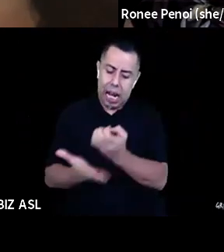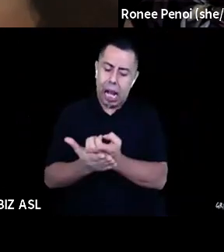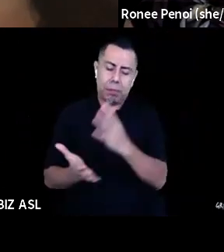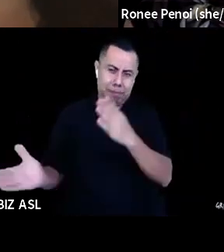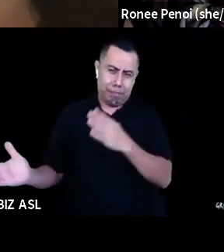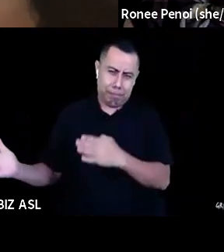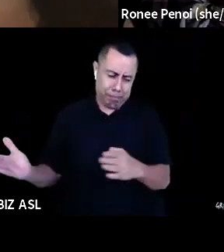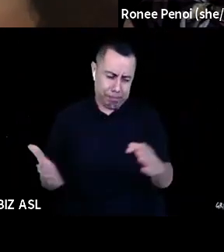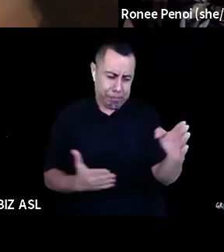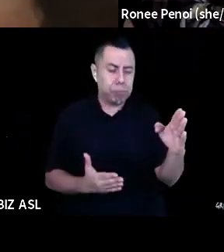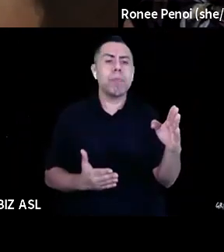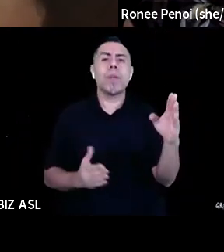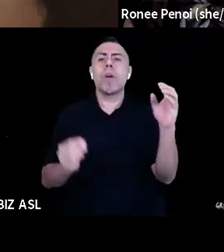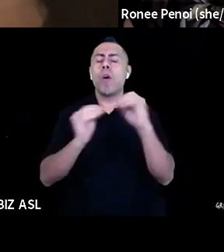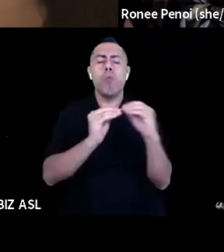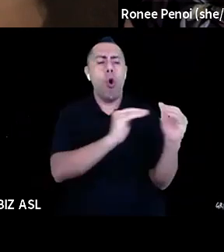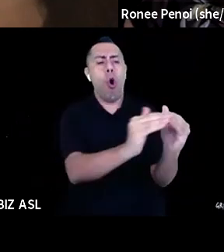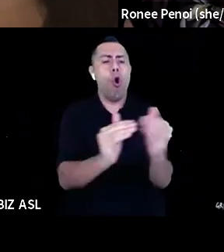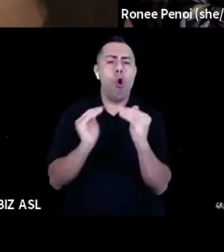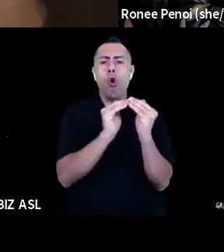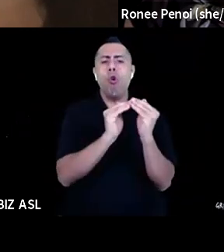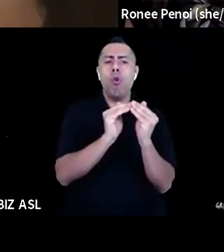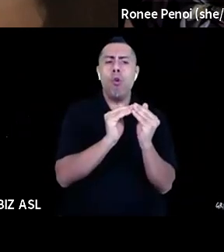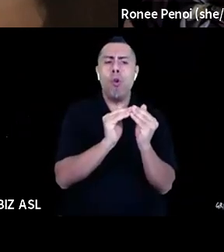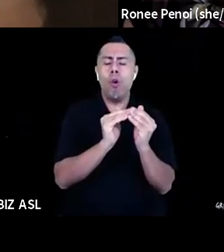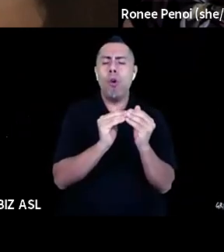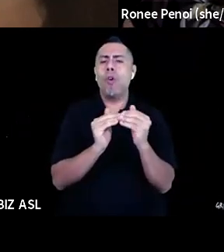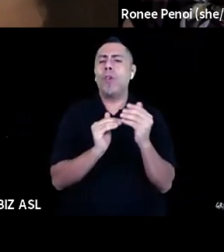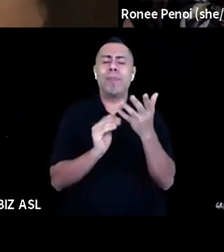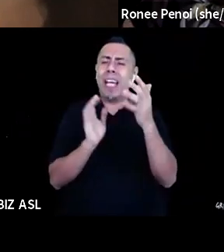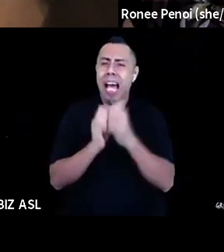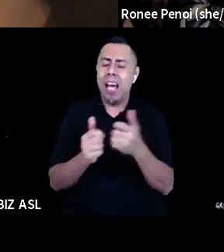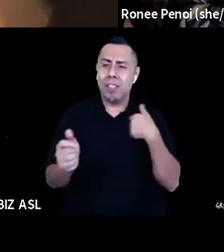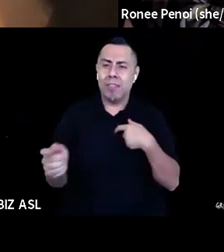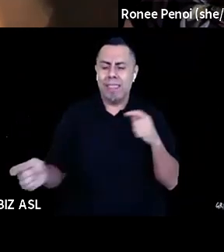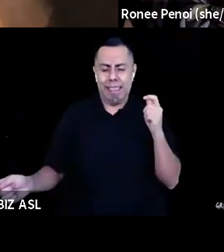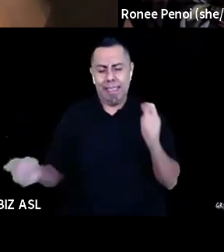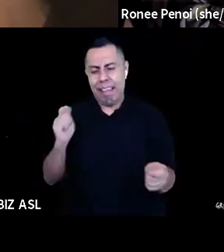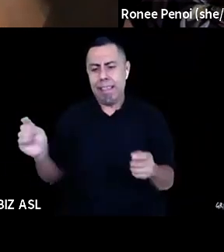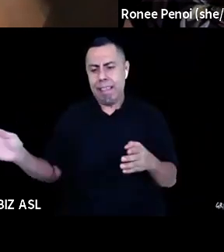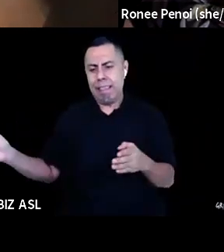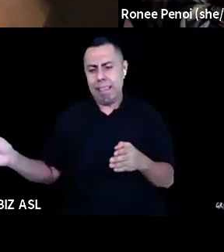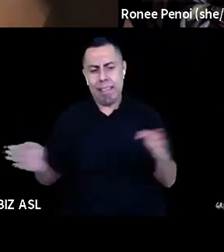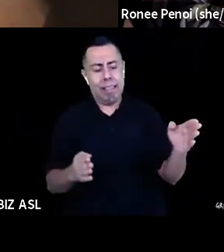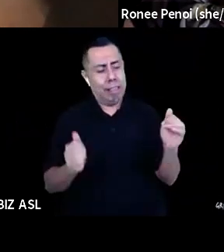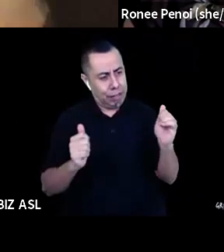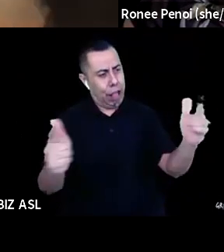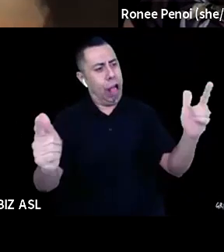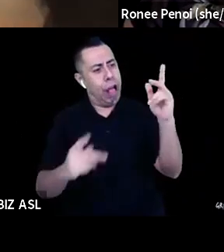economy where, um, all people can, and more than human people can thrive, um,